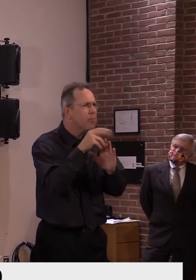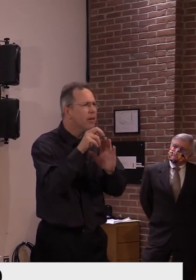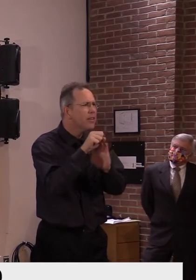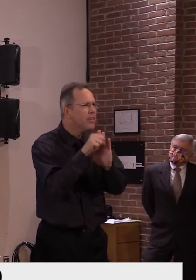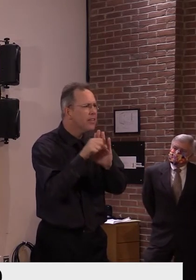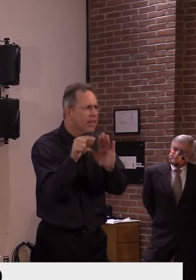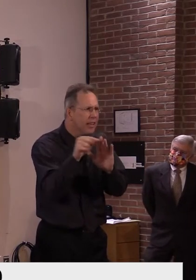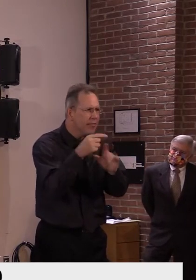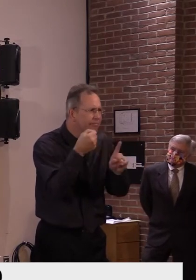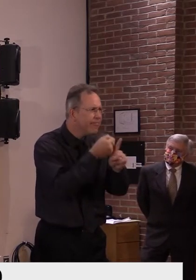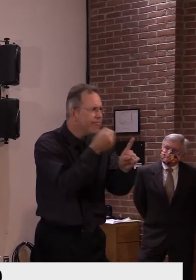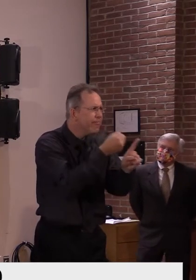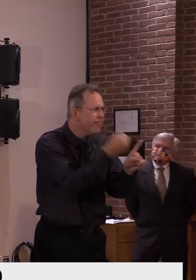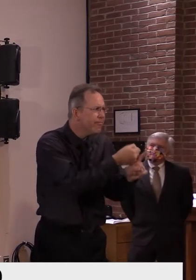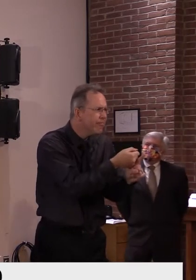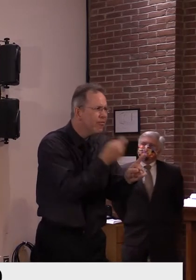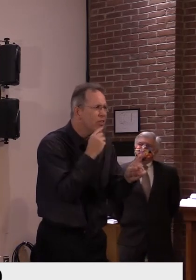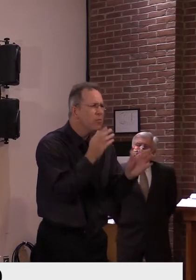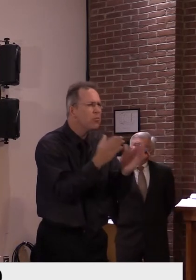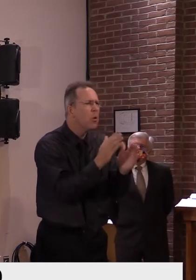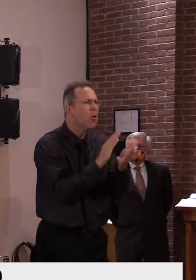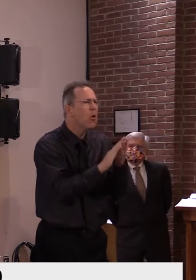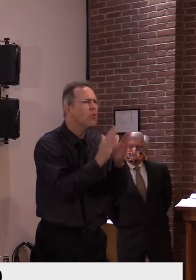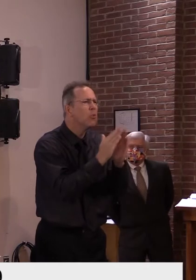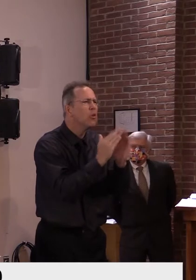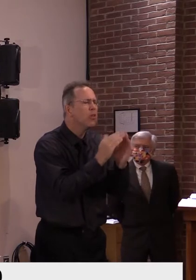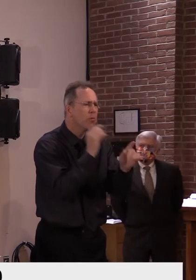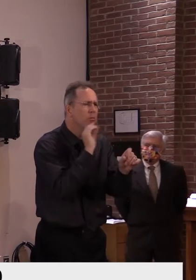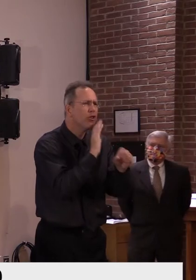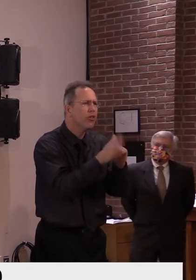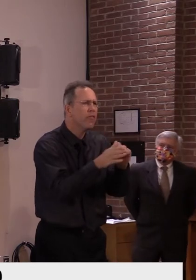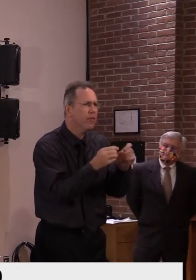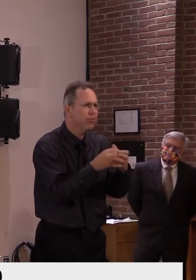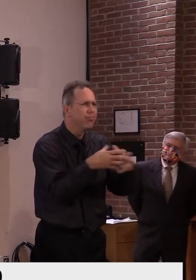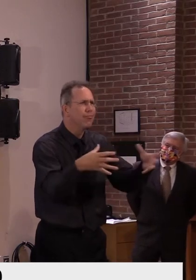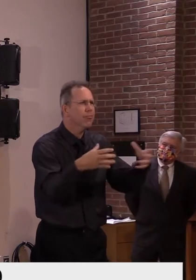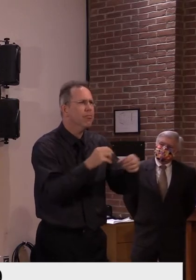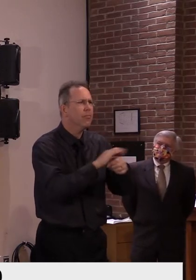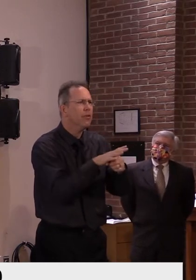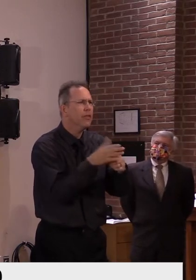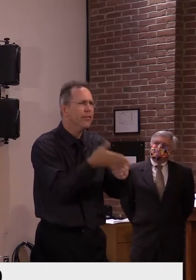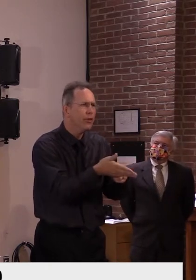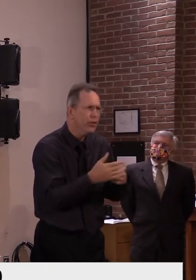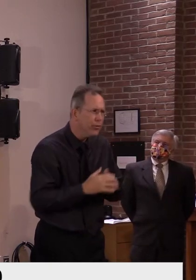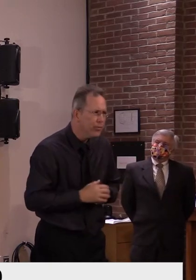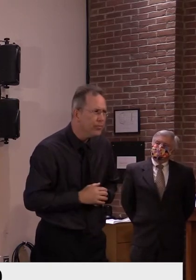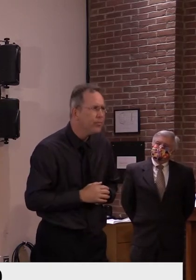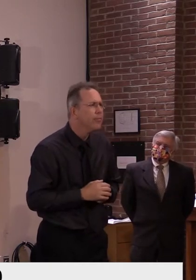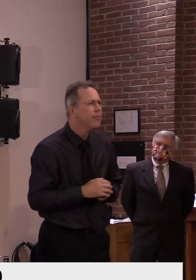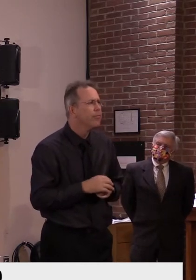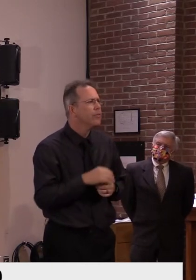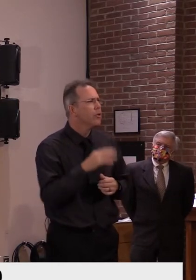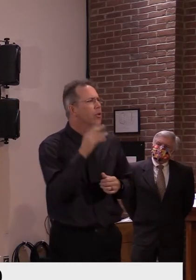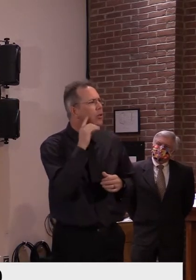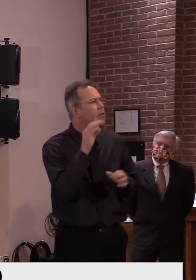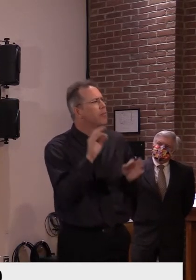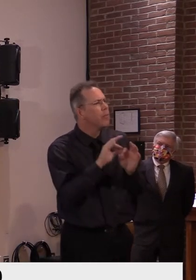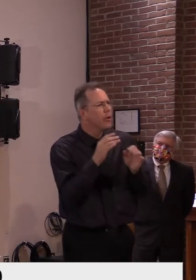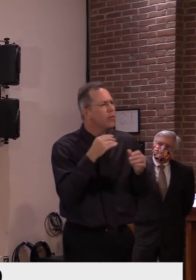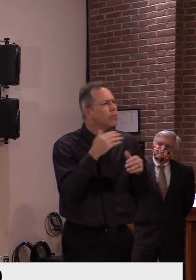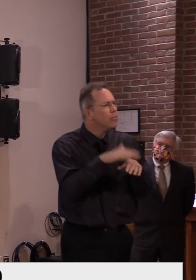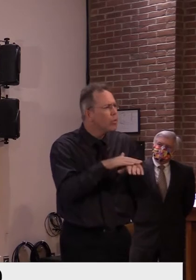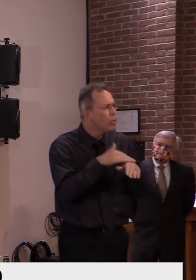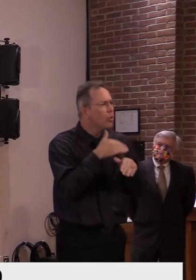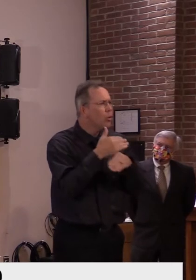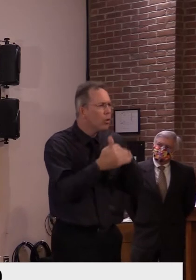place. And as the year went on, the governor has opened up the state at an appropriate pace, which means there's a lot